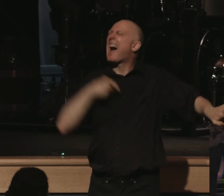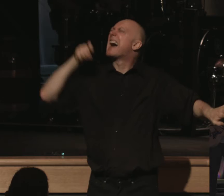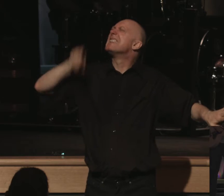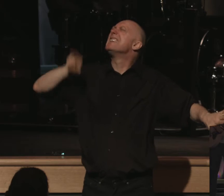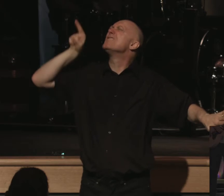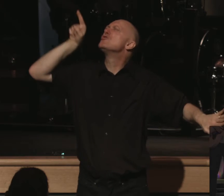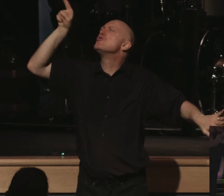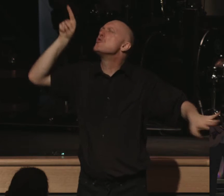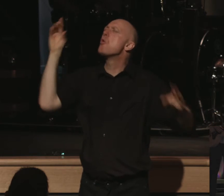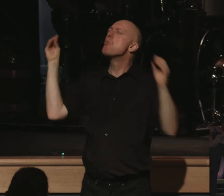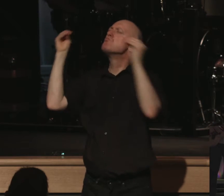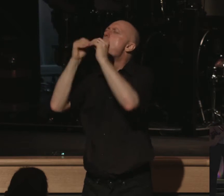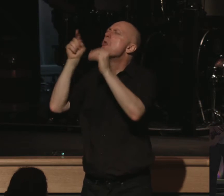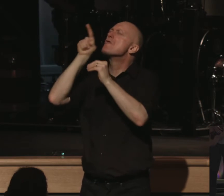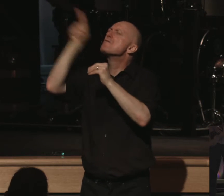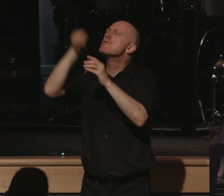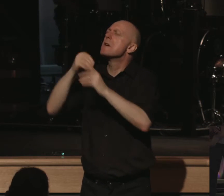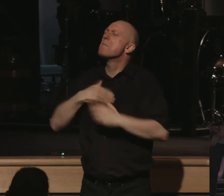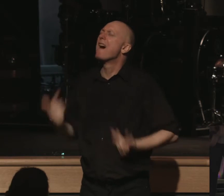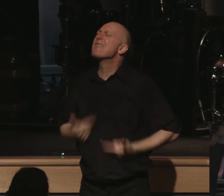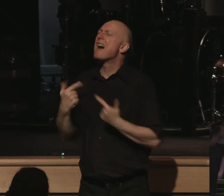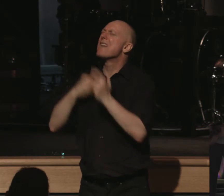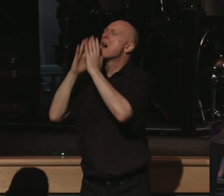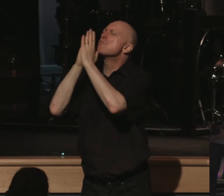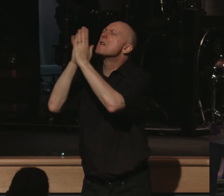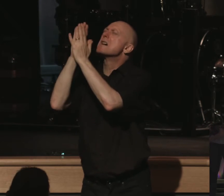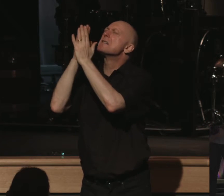and more of you in my life. And Lord, I pray please